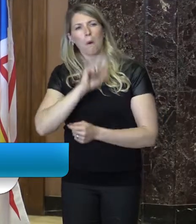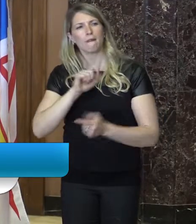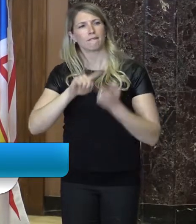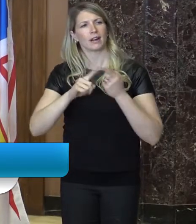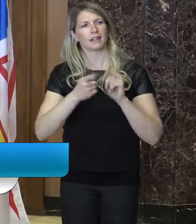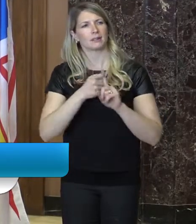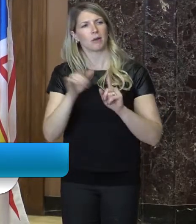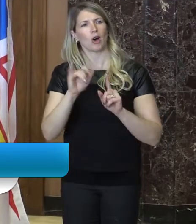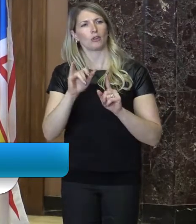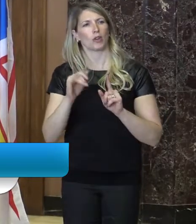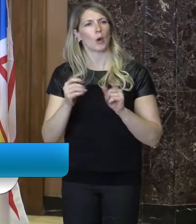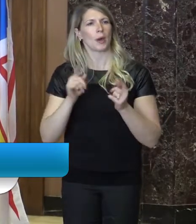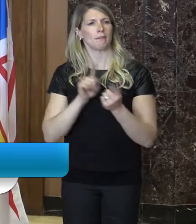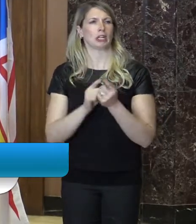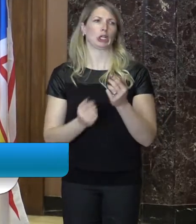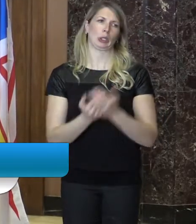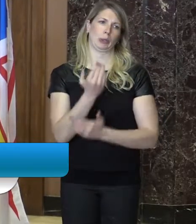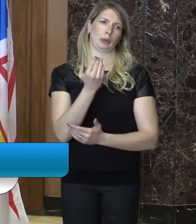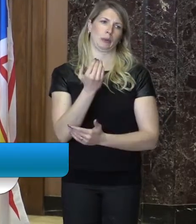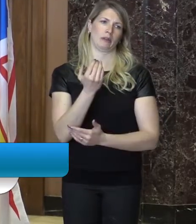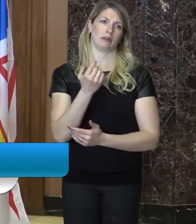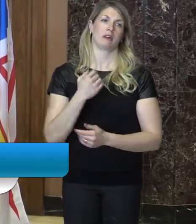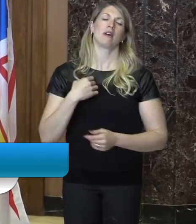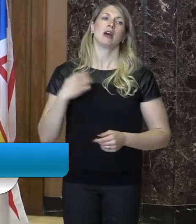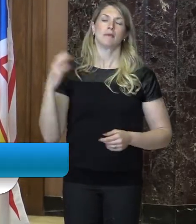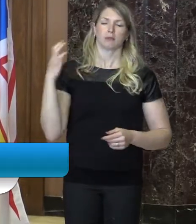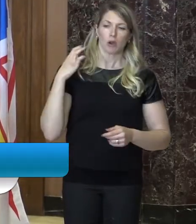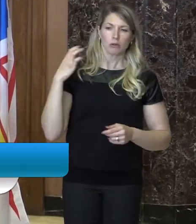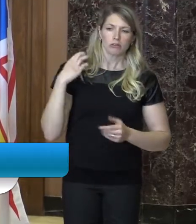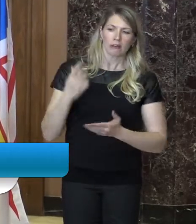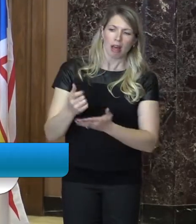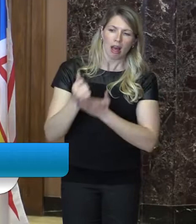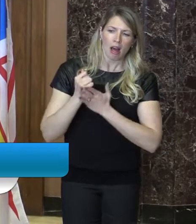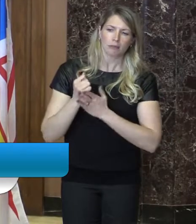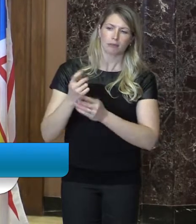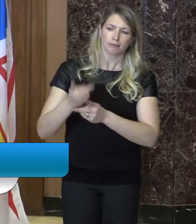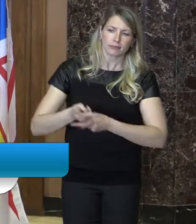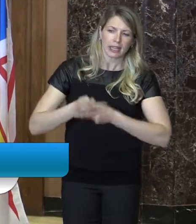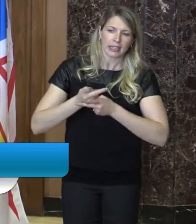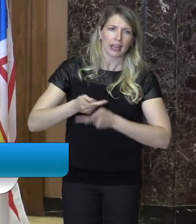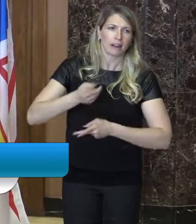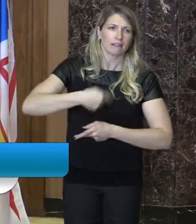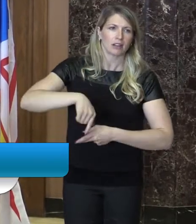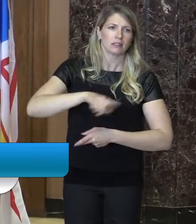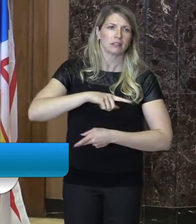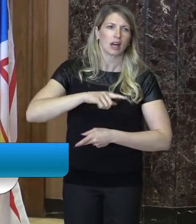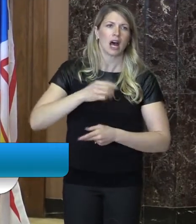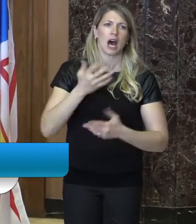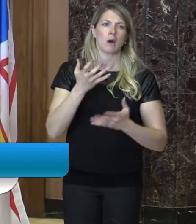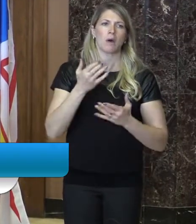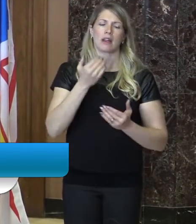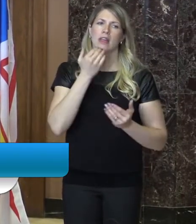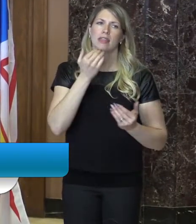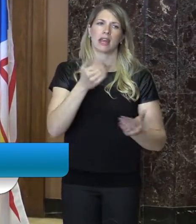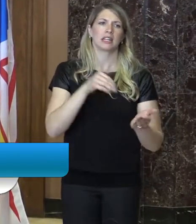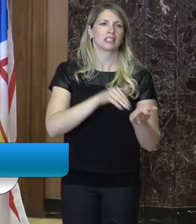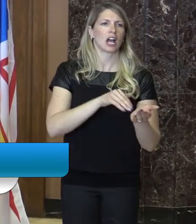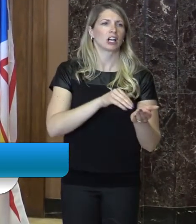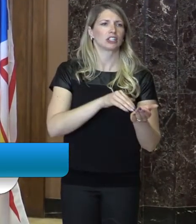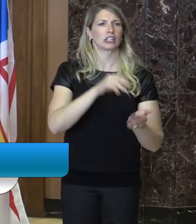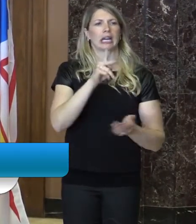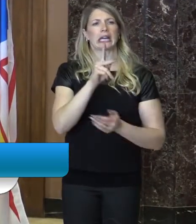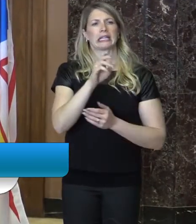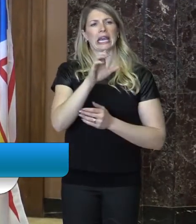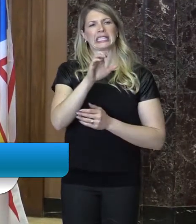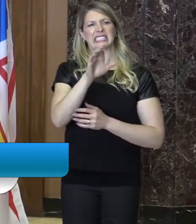Our hotel was great and the coaches took good care of us. I would like to thank Dr. Casey for traveling with me until